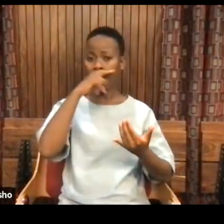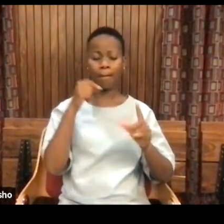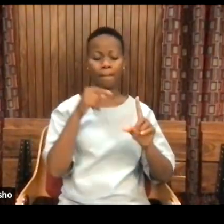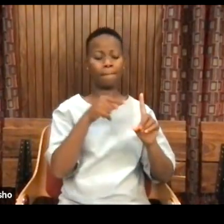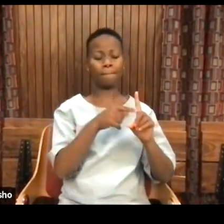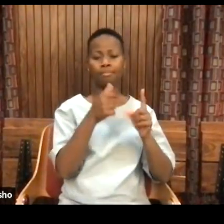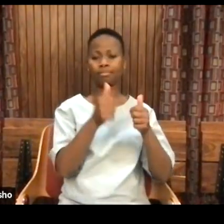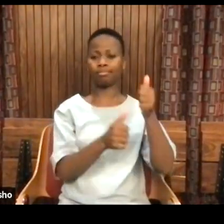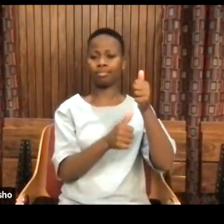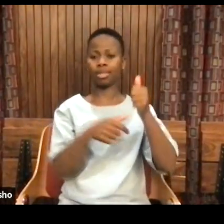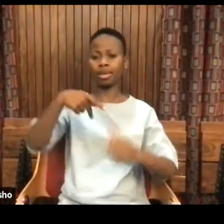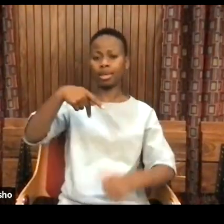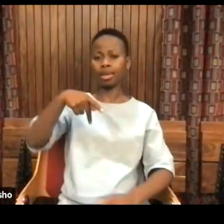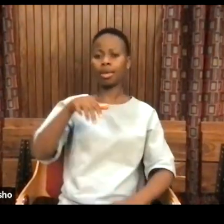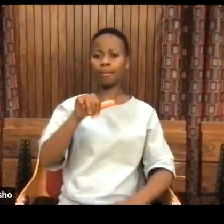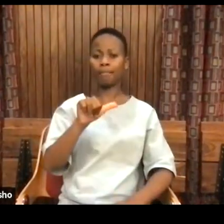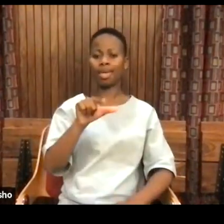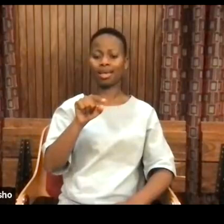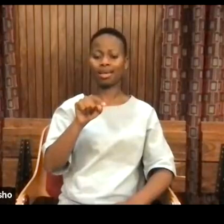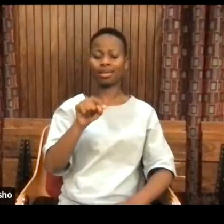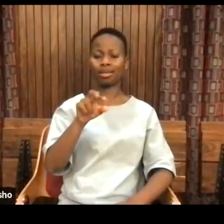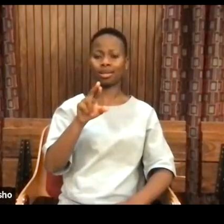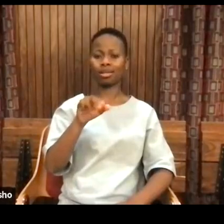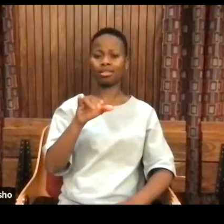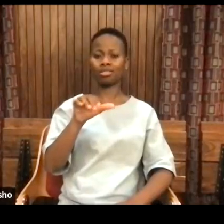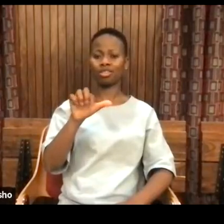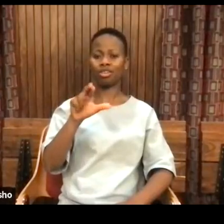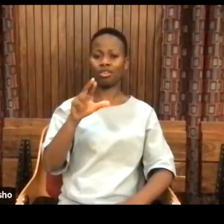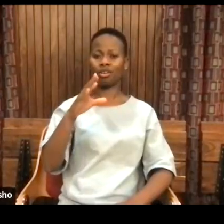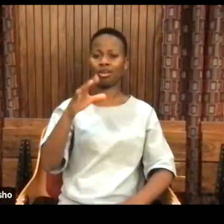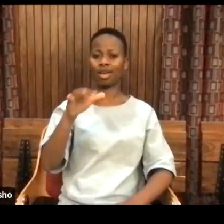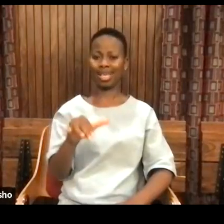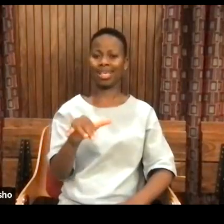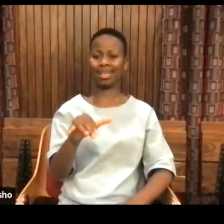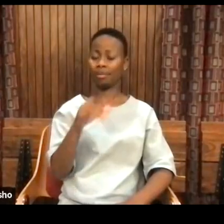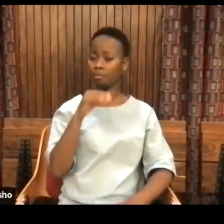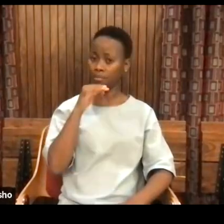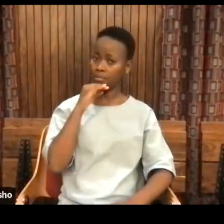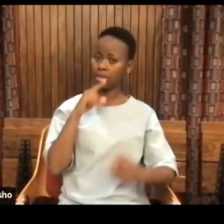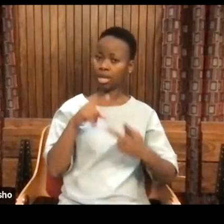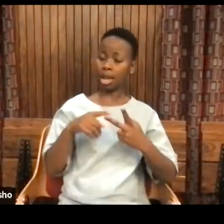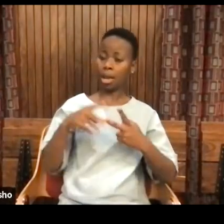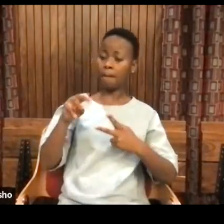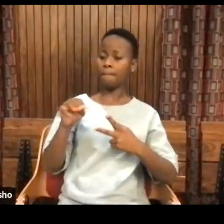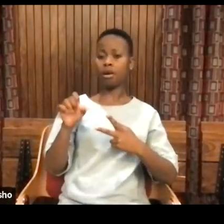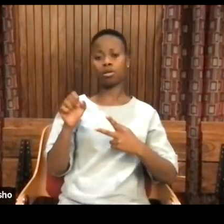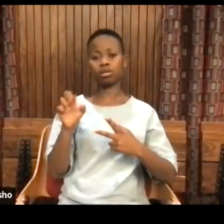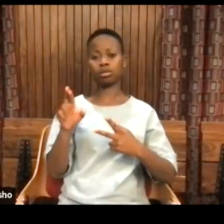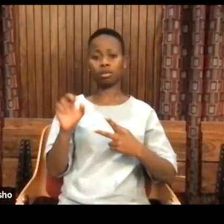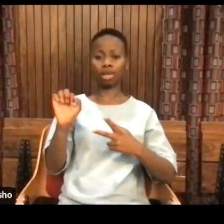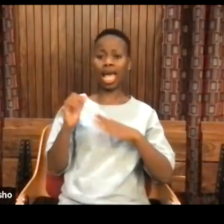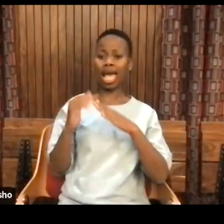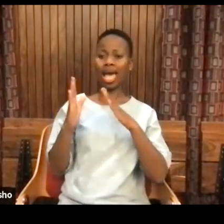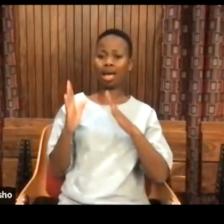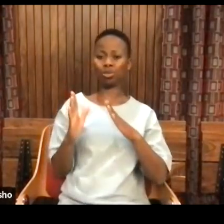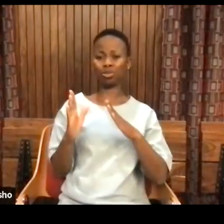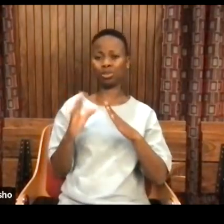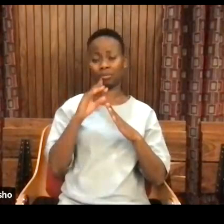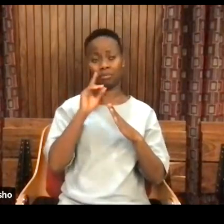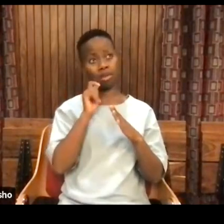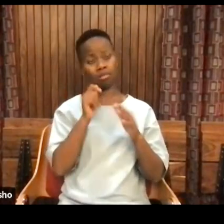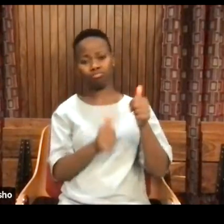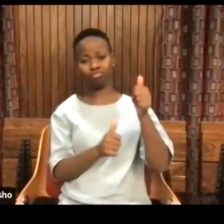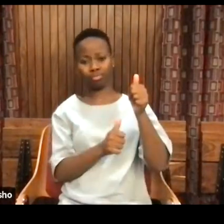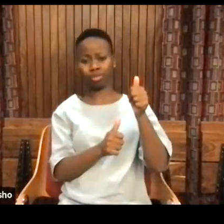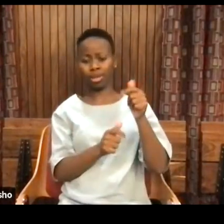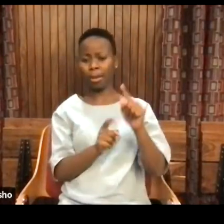and it's called mastery. you know, it's called the master's house. But as you know, the fundamental